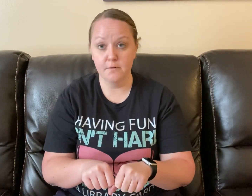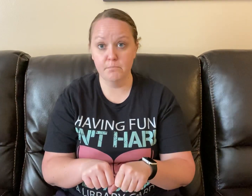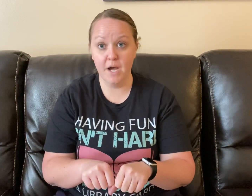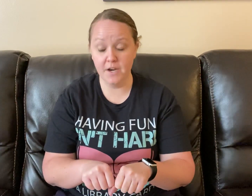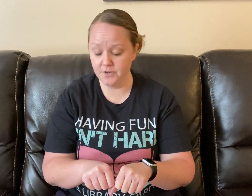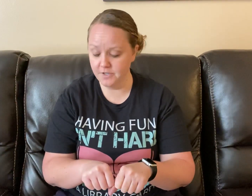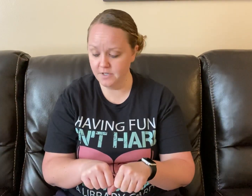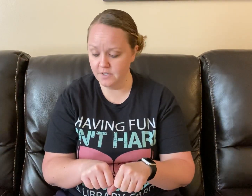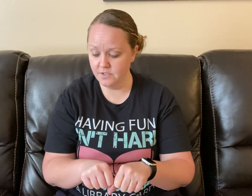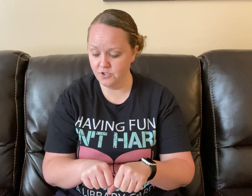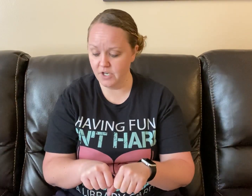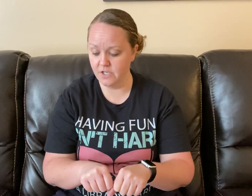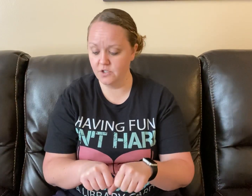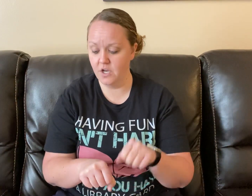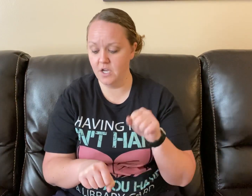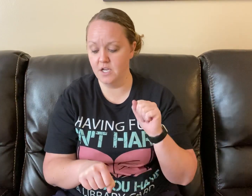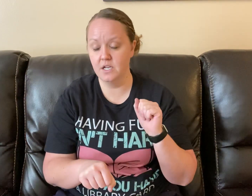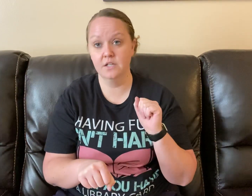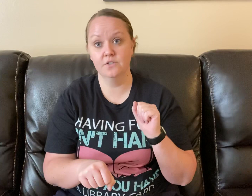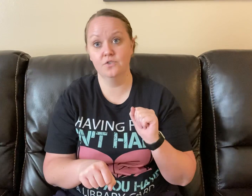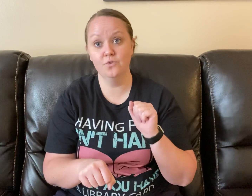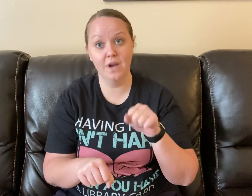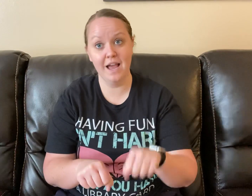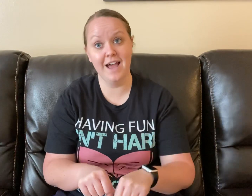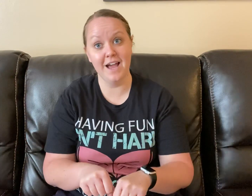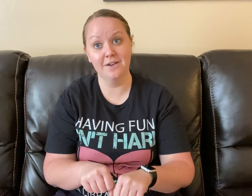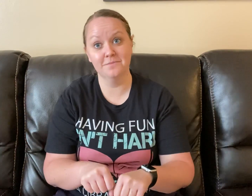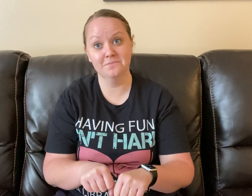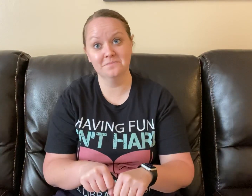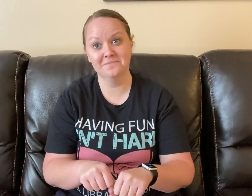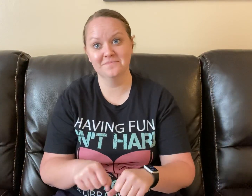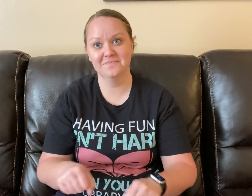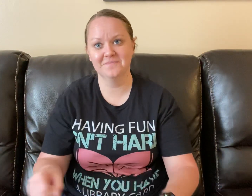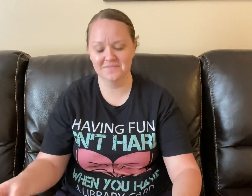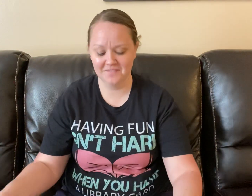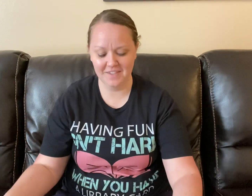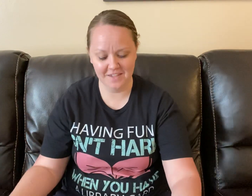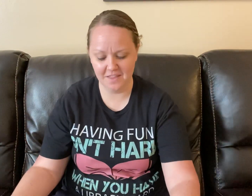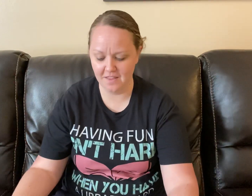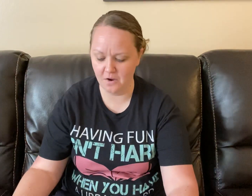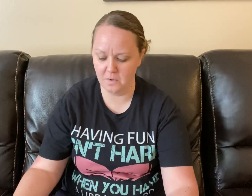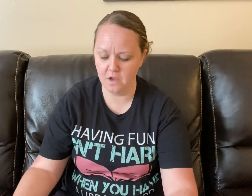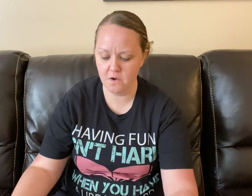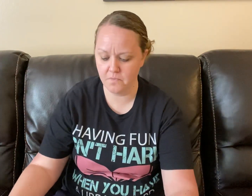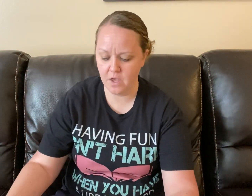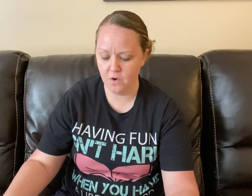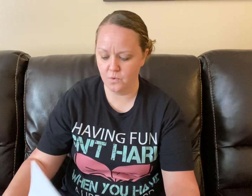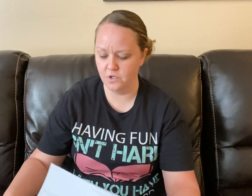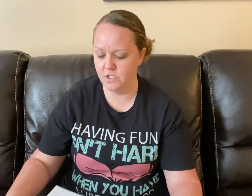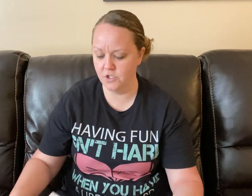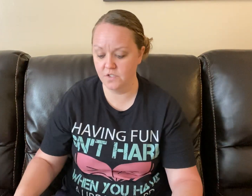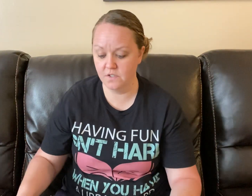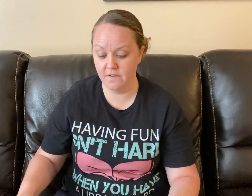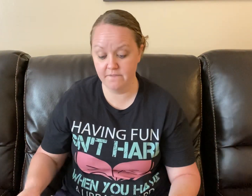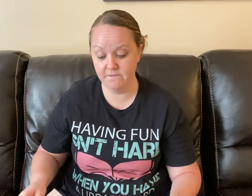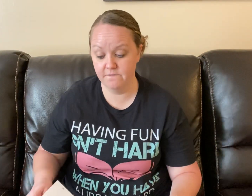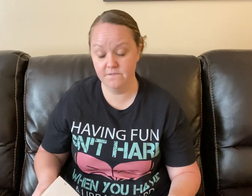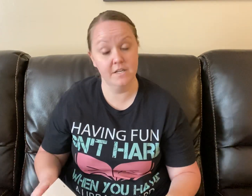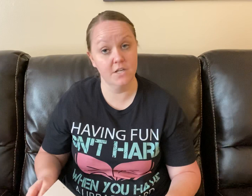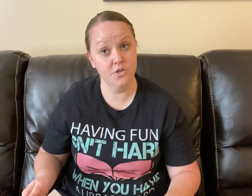Putter. Change uh to ah. There we go. We just finished